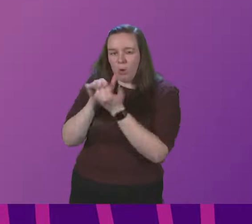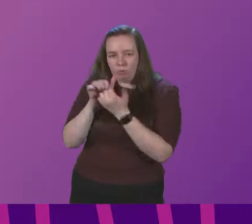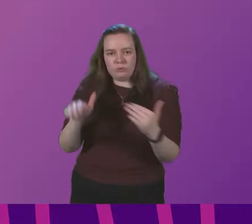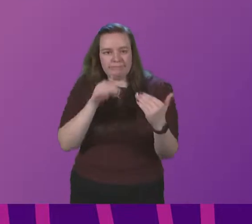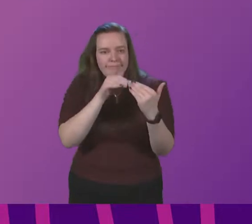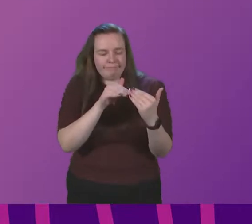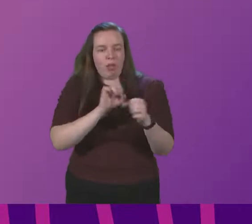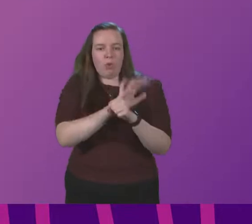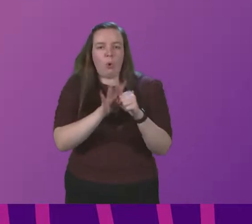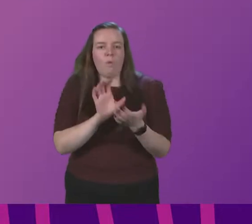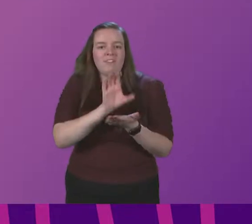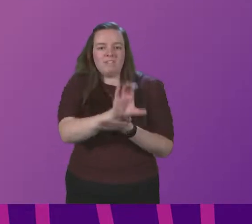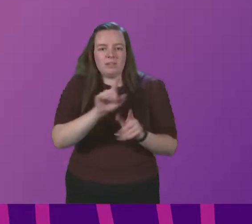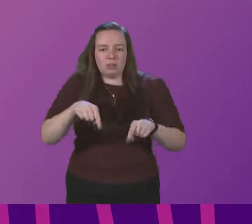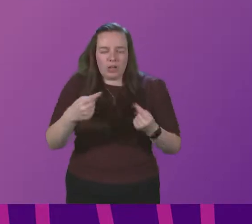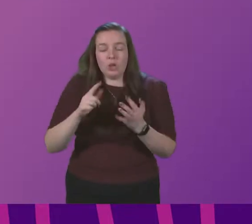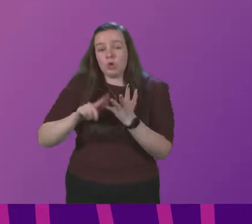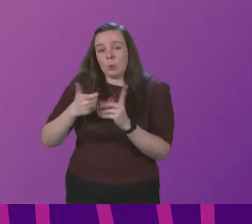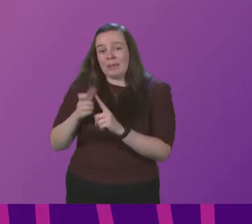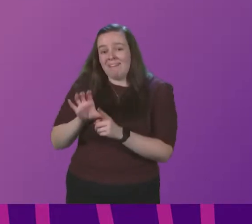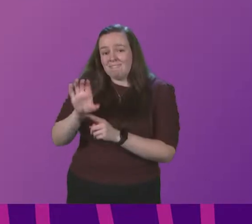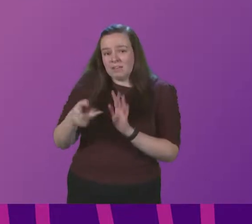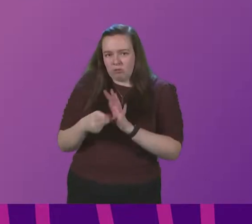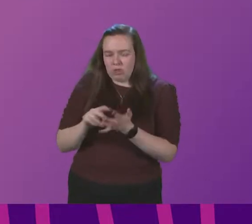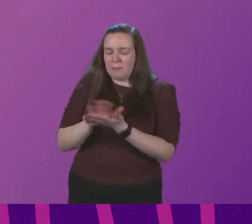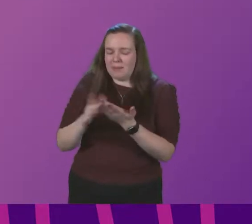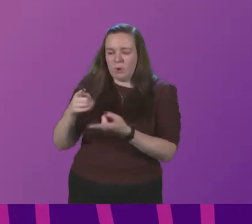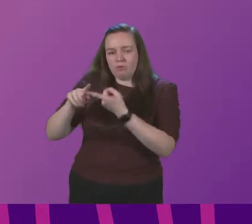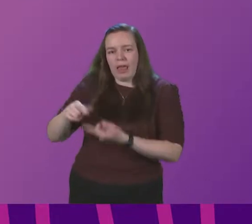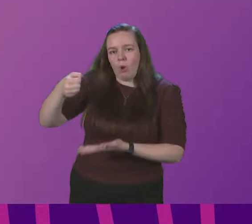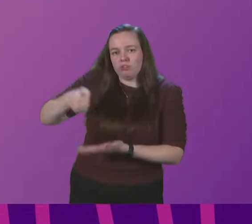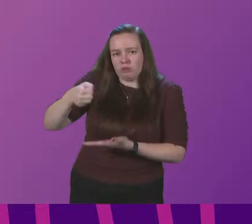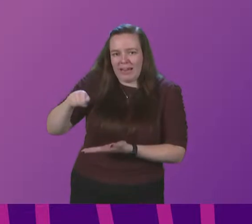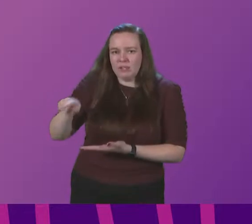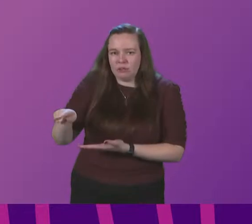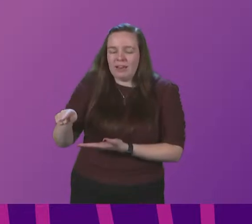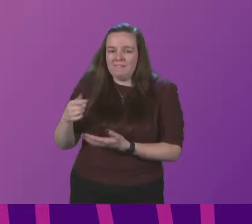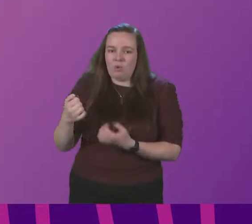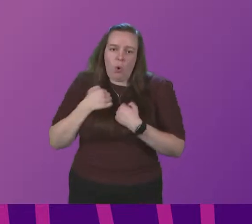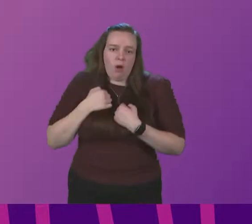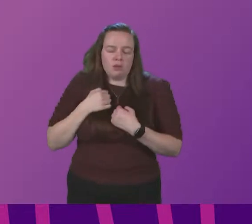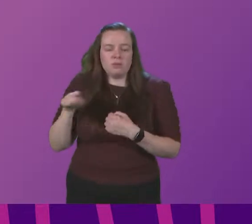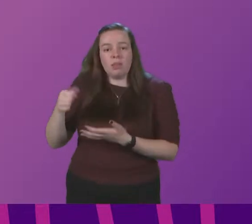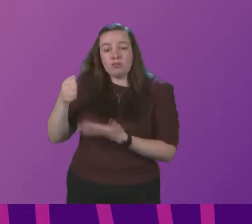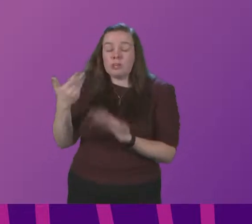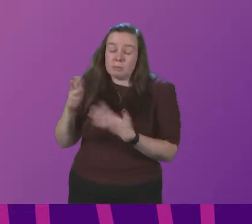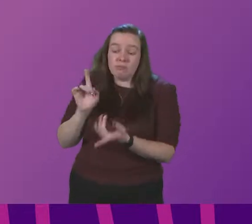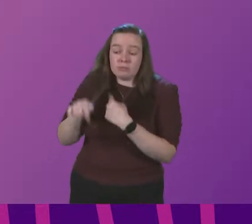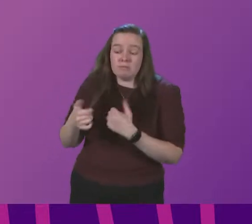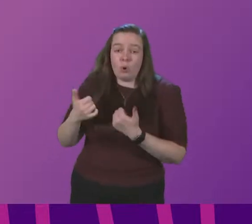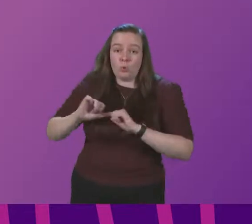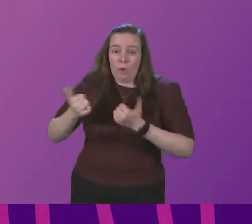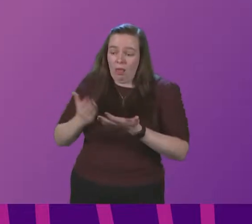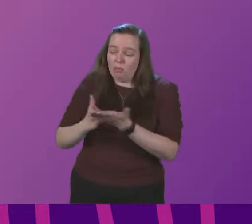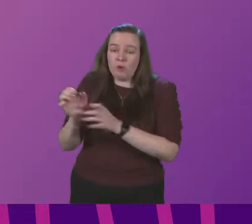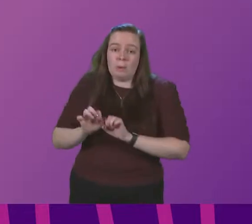funding challenge. UK funding arrangements mean we rely on the Treasury to do so on our behalf. And the Treasury has responded well throughout this